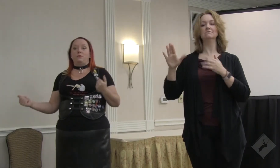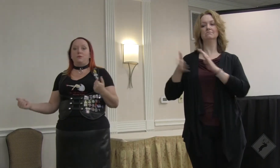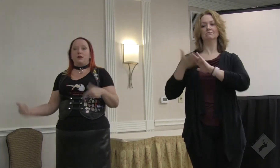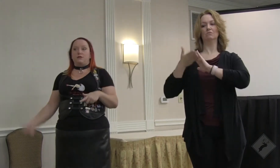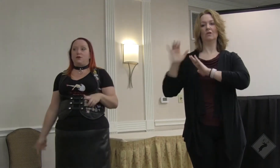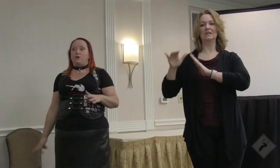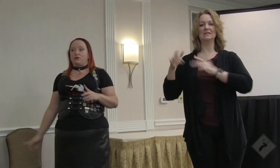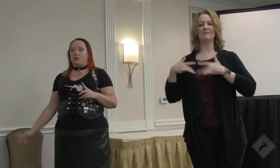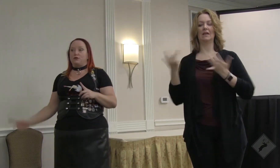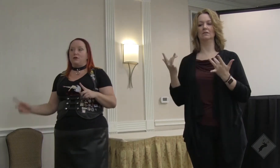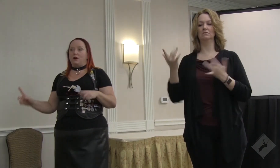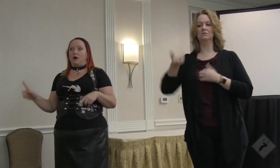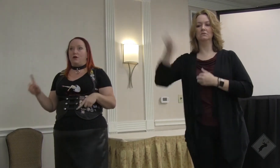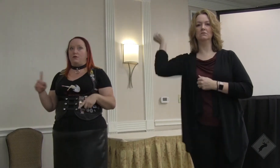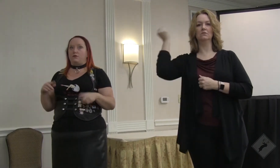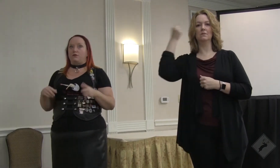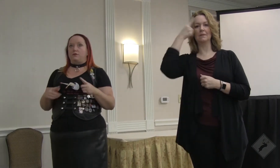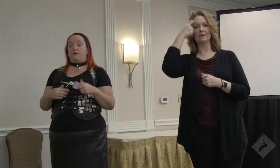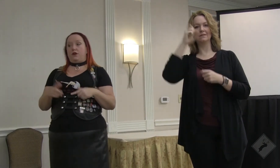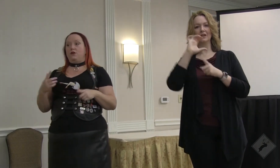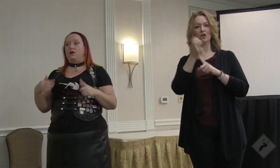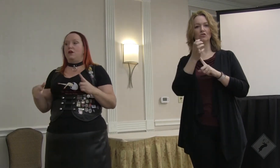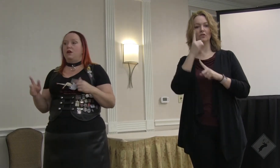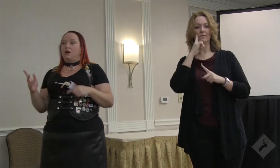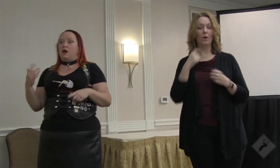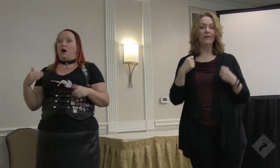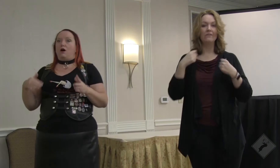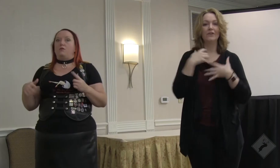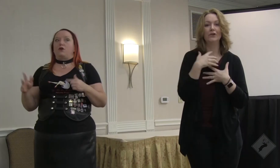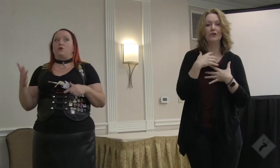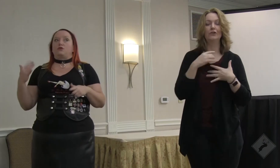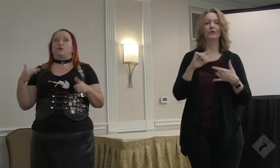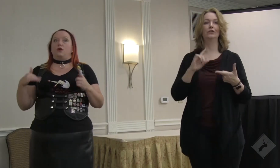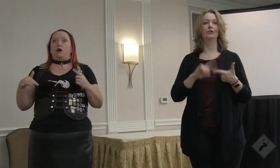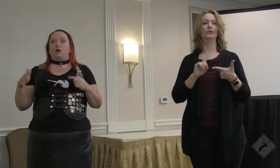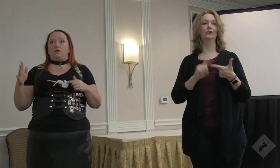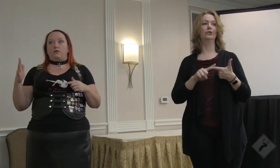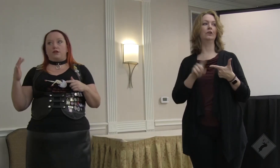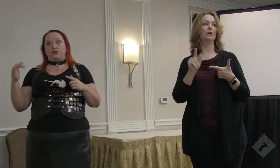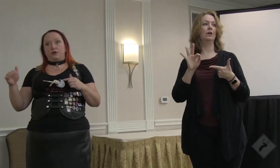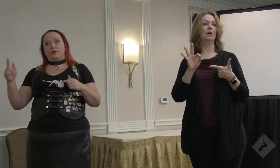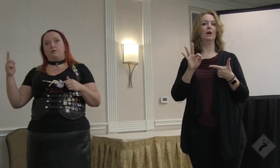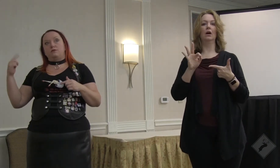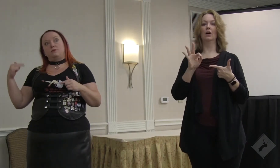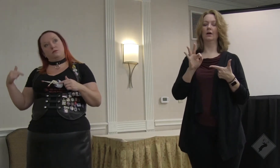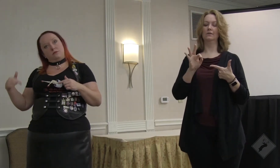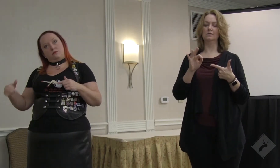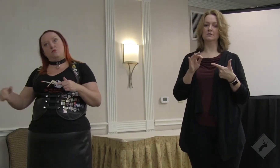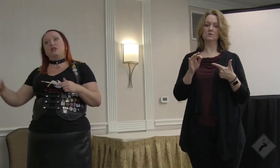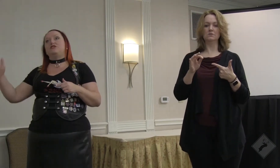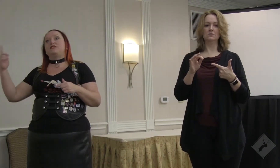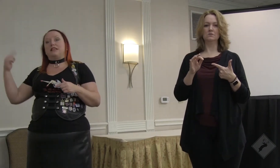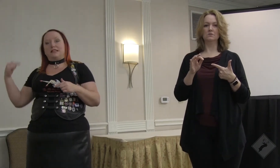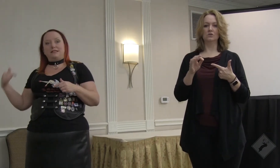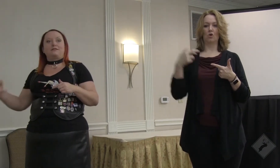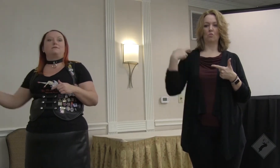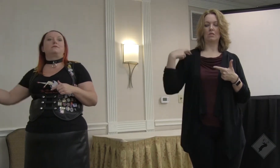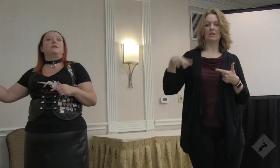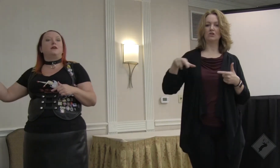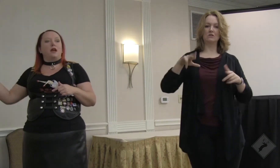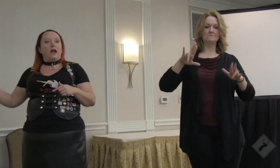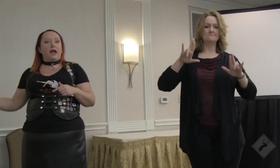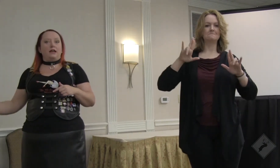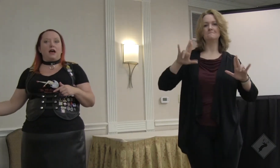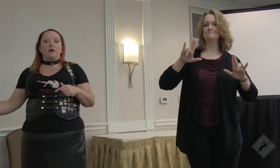because of the culture of fear, um, the culture of extreme religious zealots.